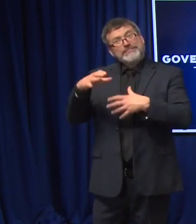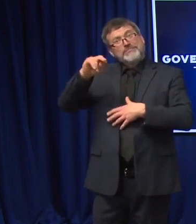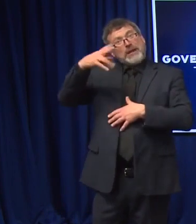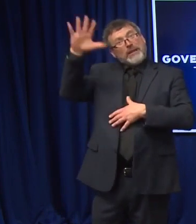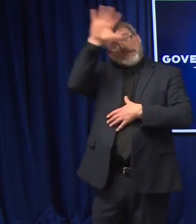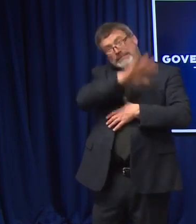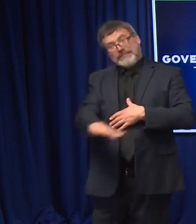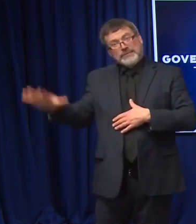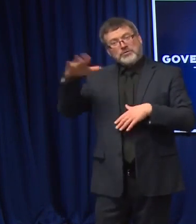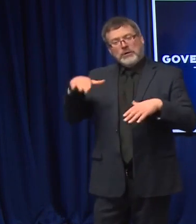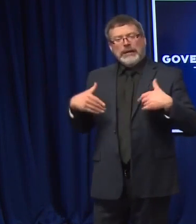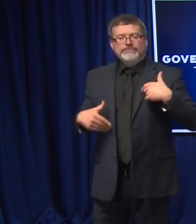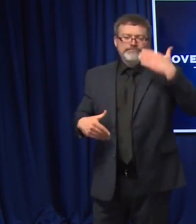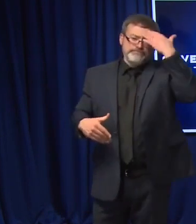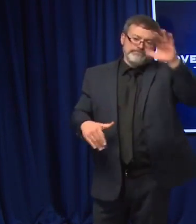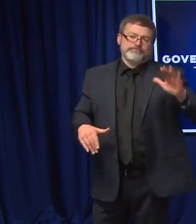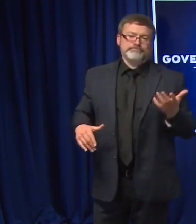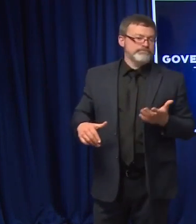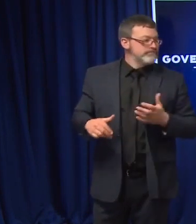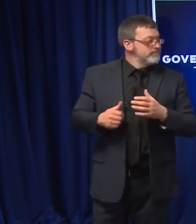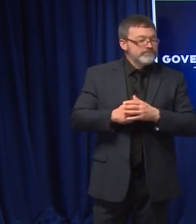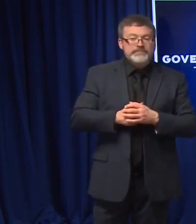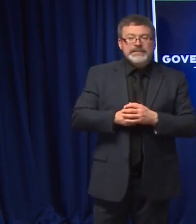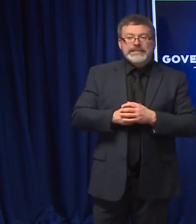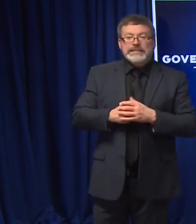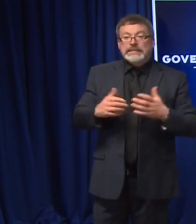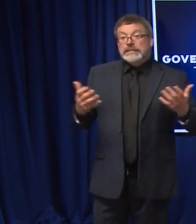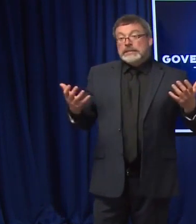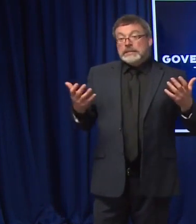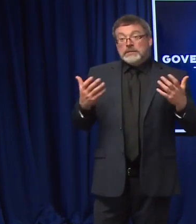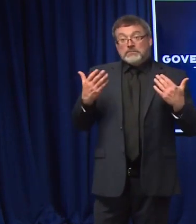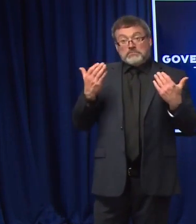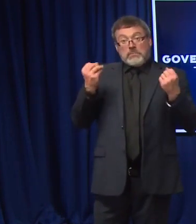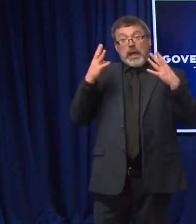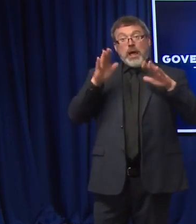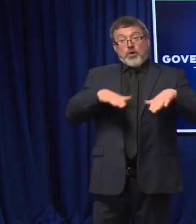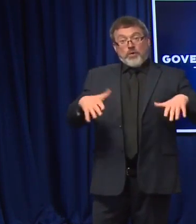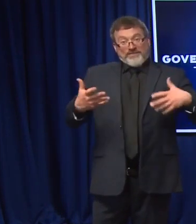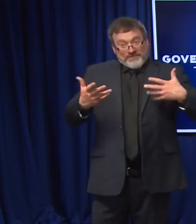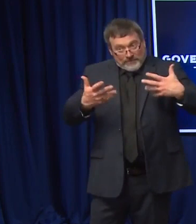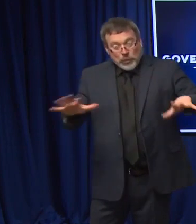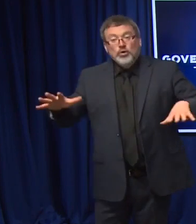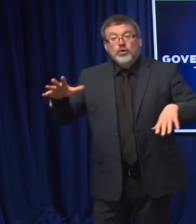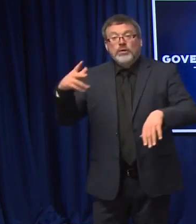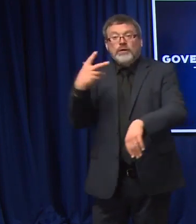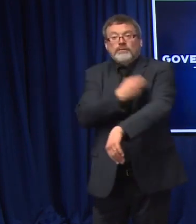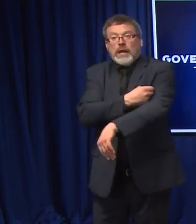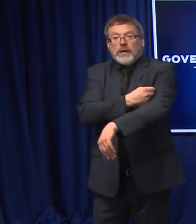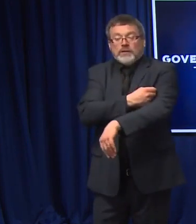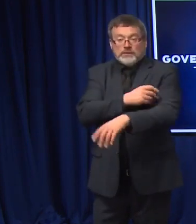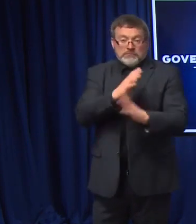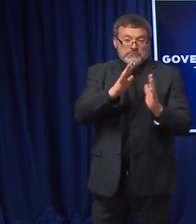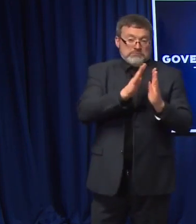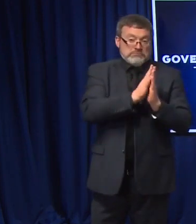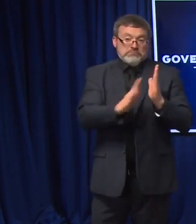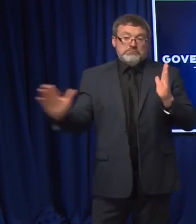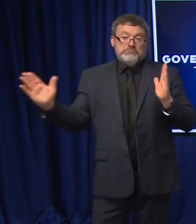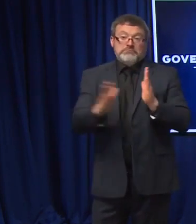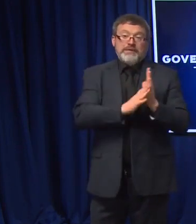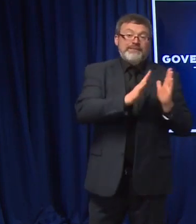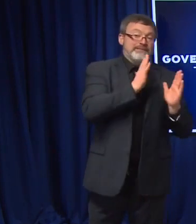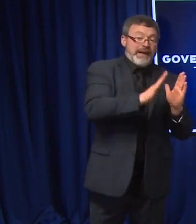the number of five to 11 year olds that have received vaccines and again this is preliminary information. We're working on trying to get this